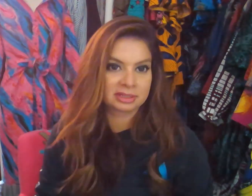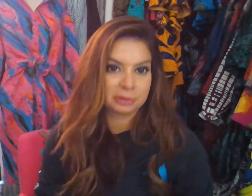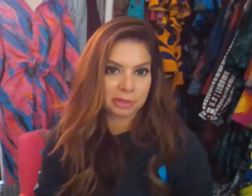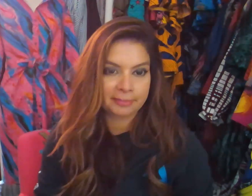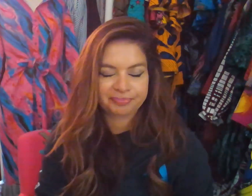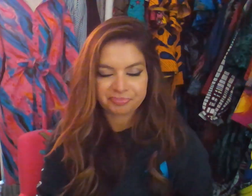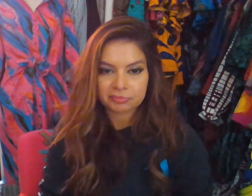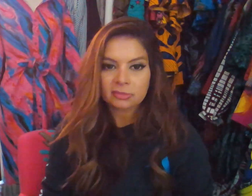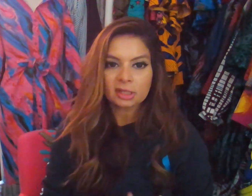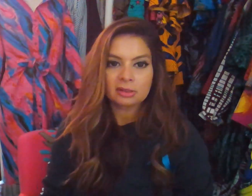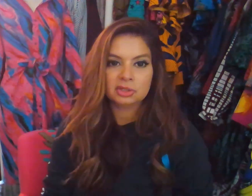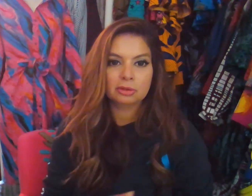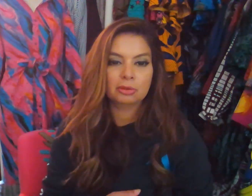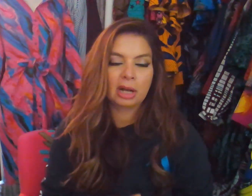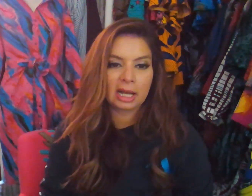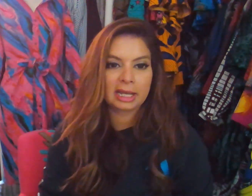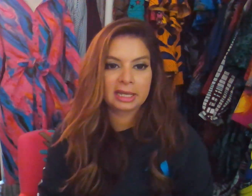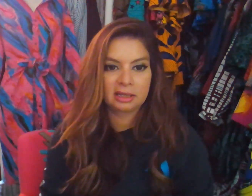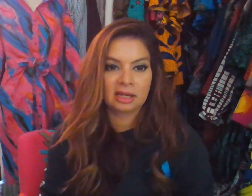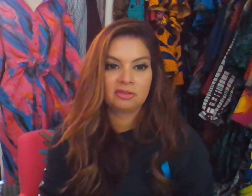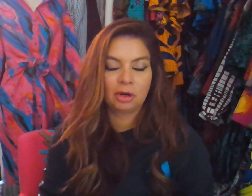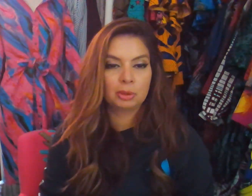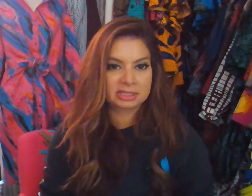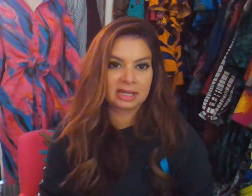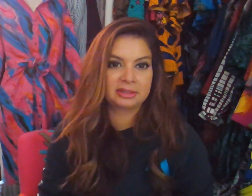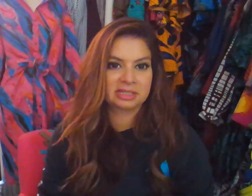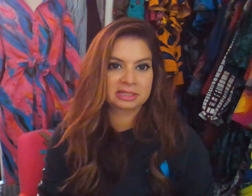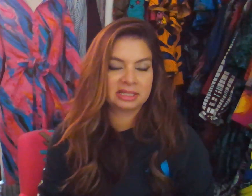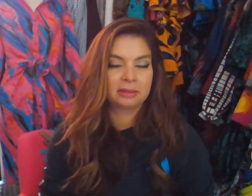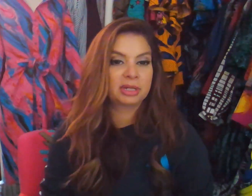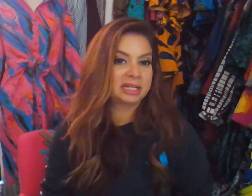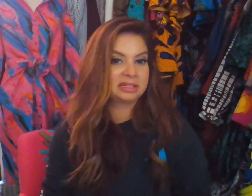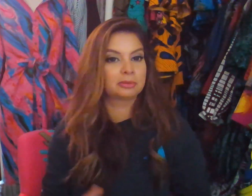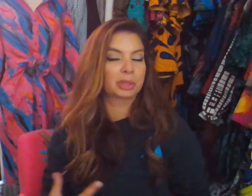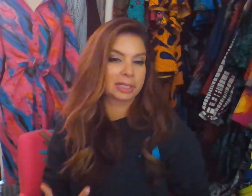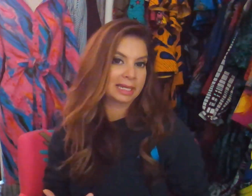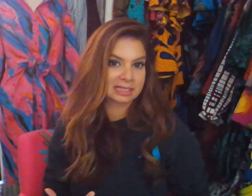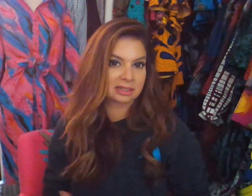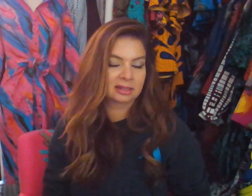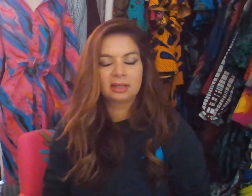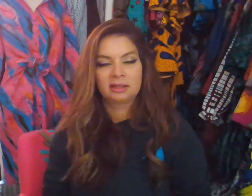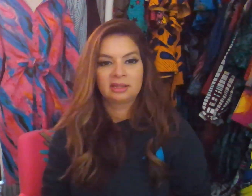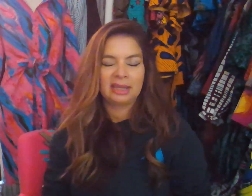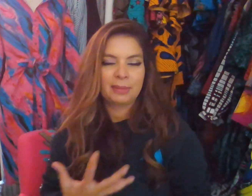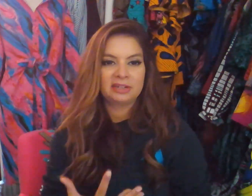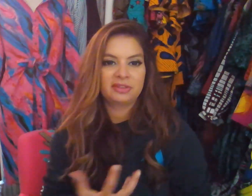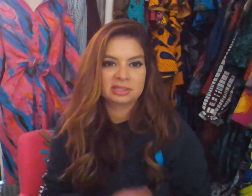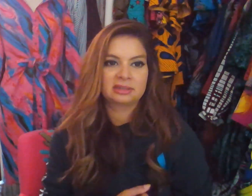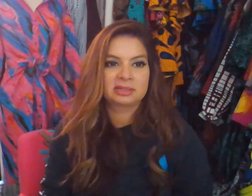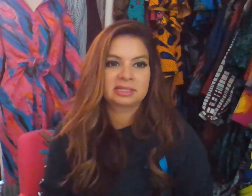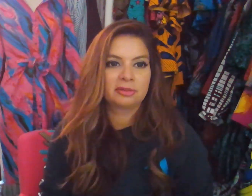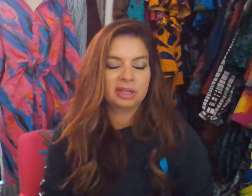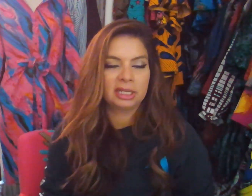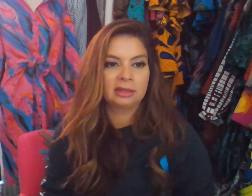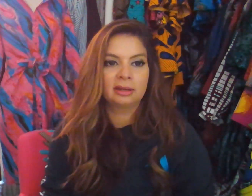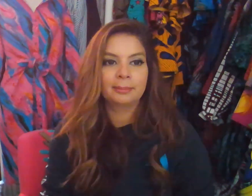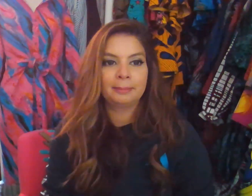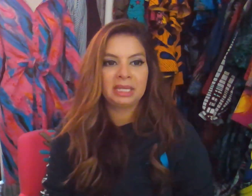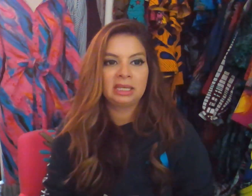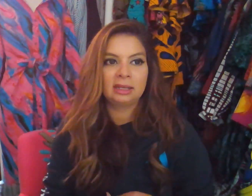to do that. So I have always had dyslexia, but I didn't realize it. It manifested itself in me